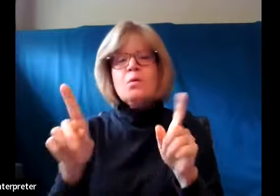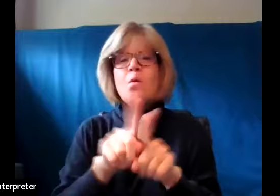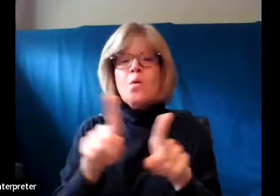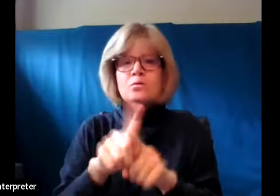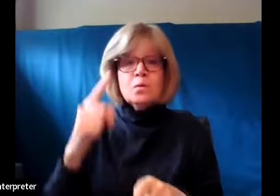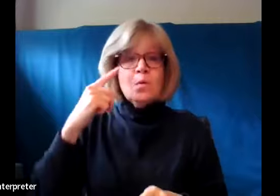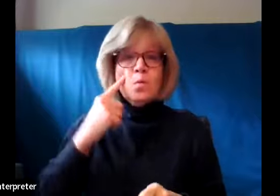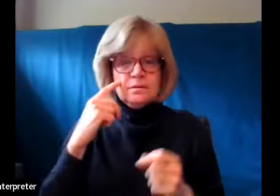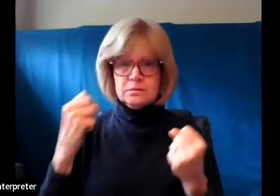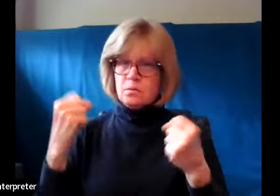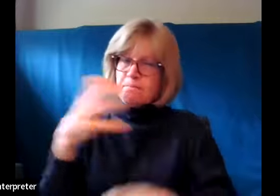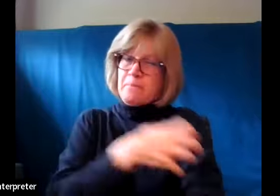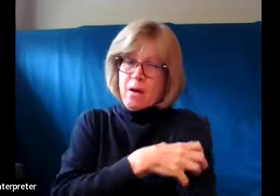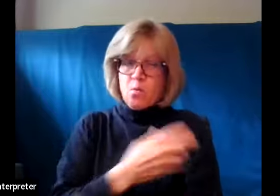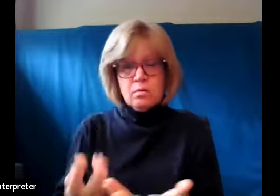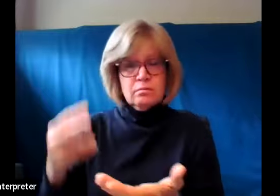resurrection.